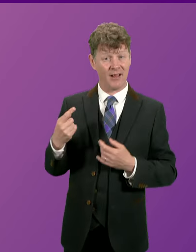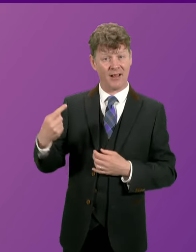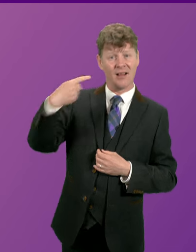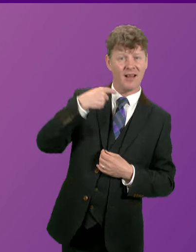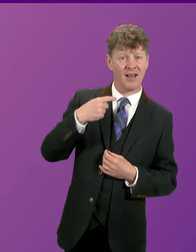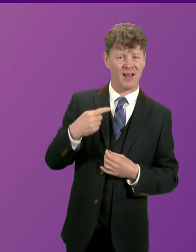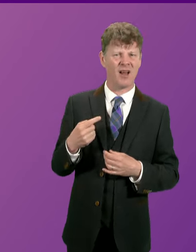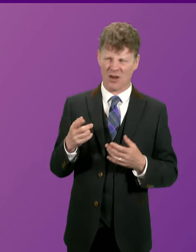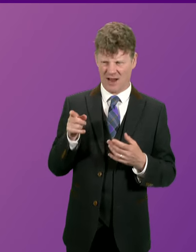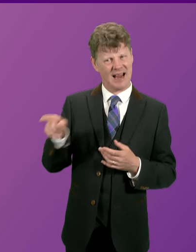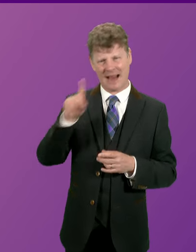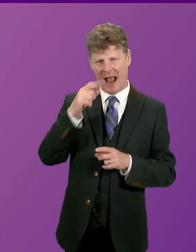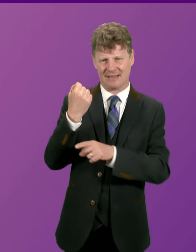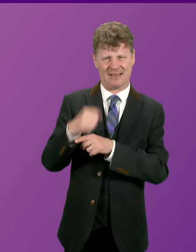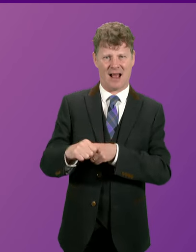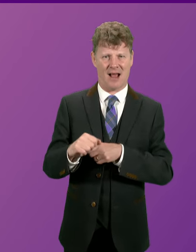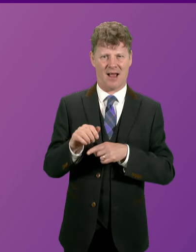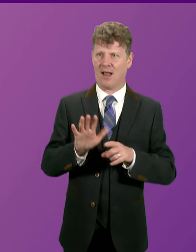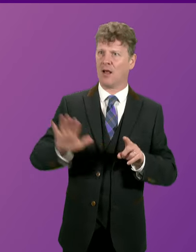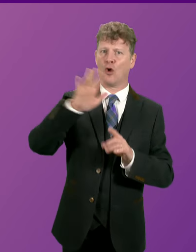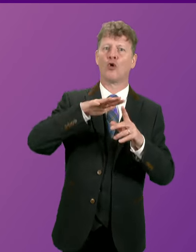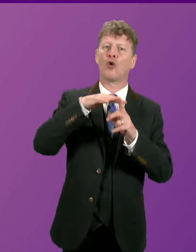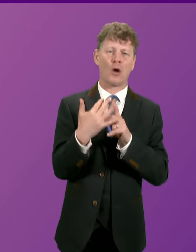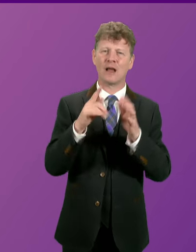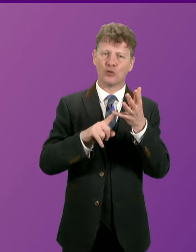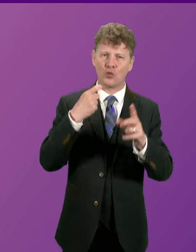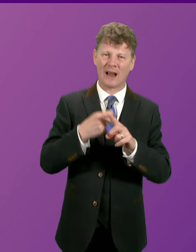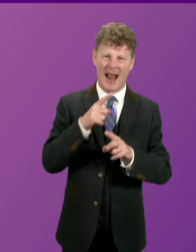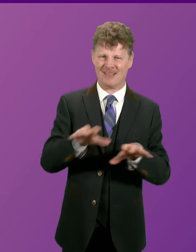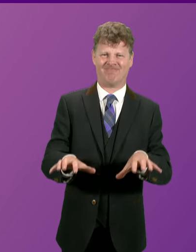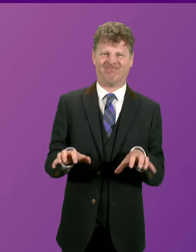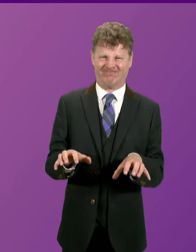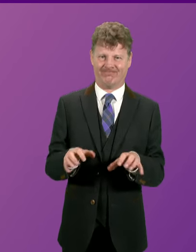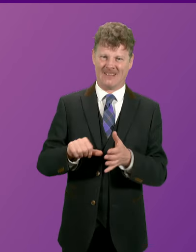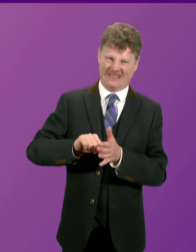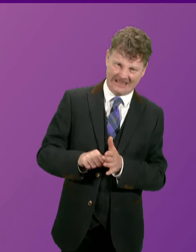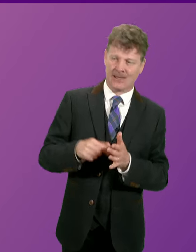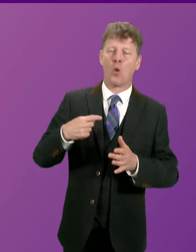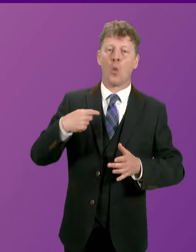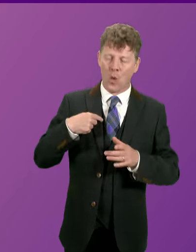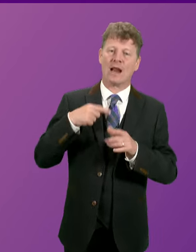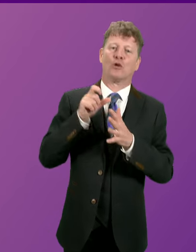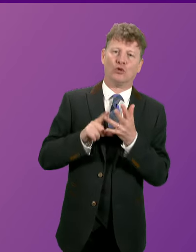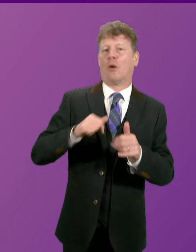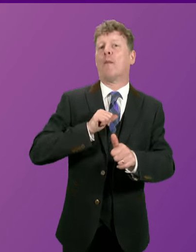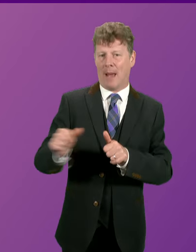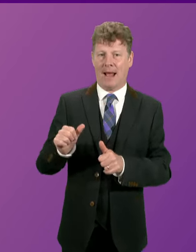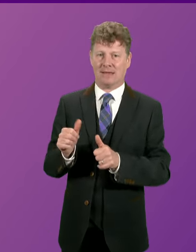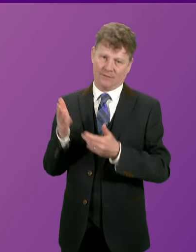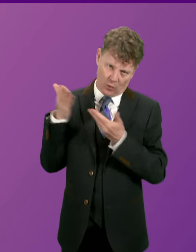significantly constrained public expenditure context, and we have delivered the best settlement we can for the National Health Service.